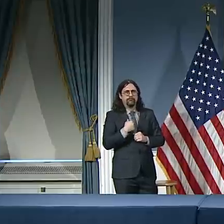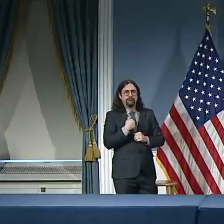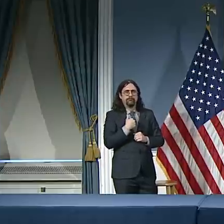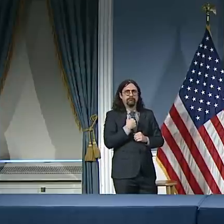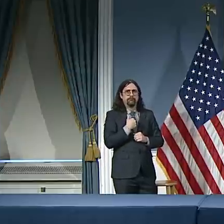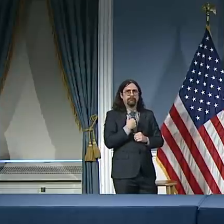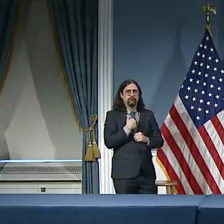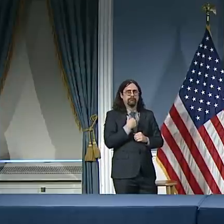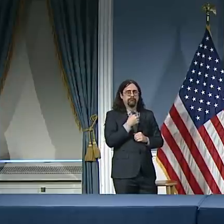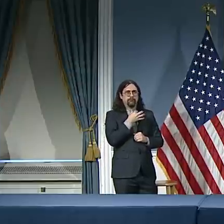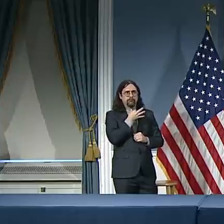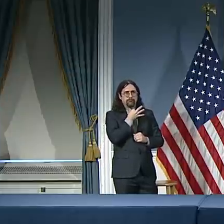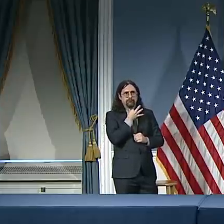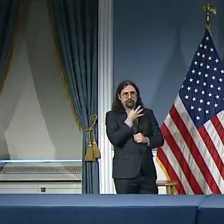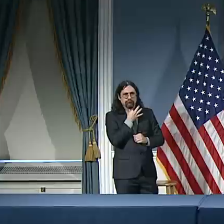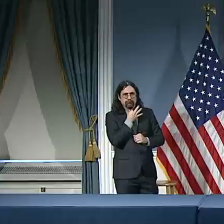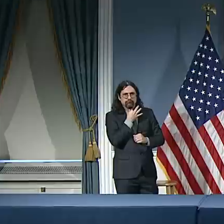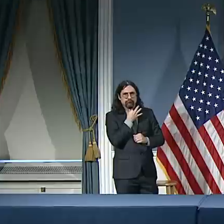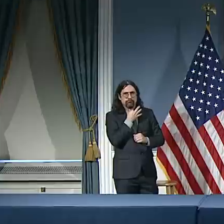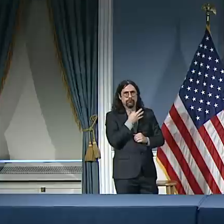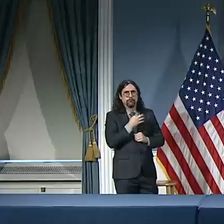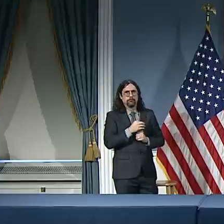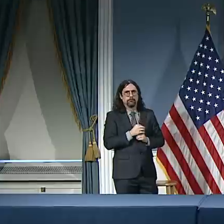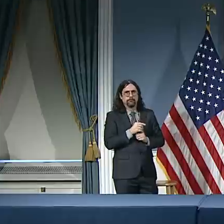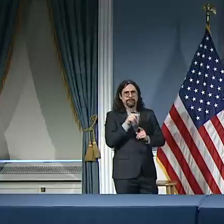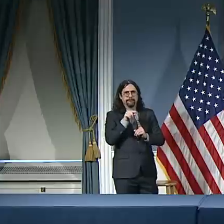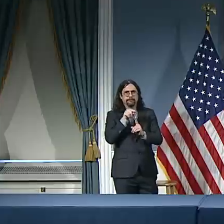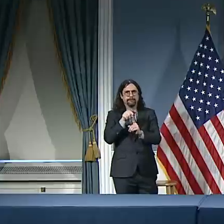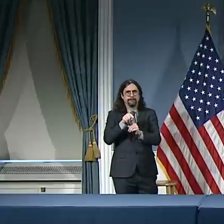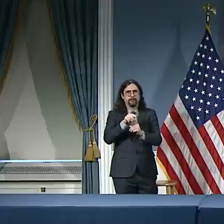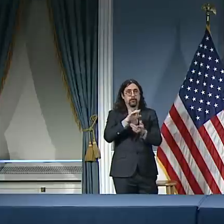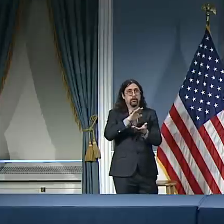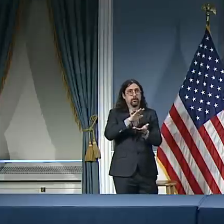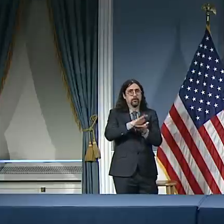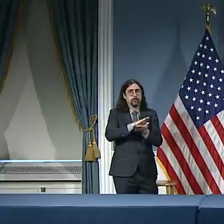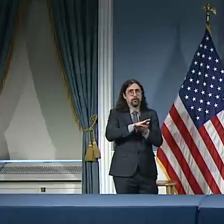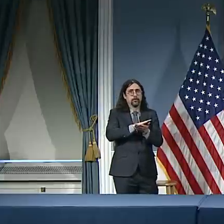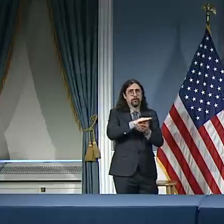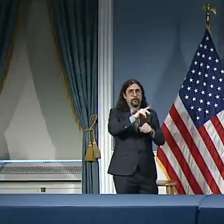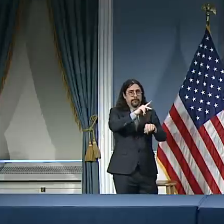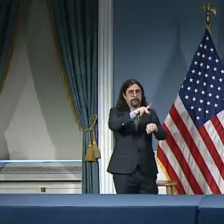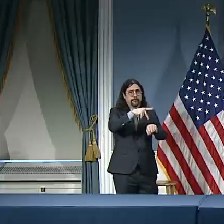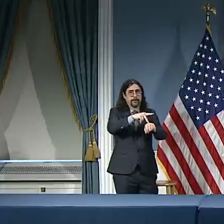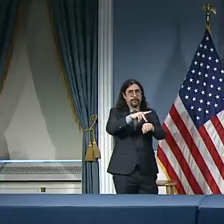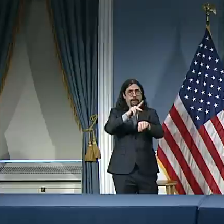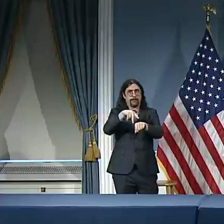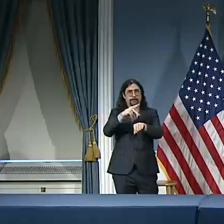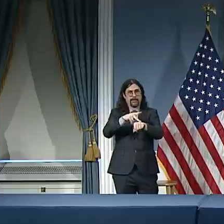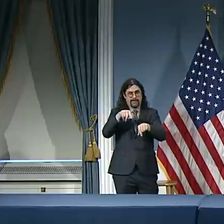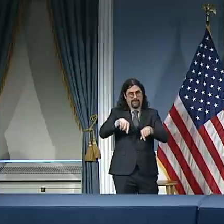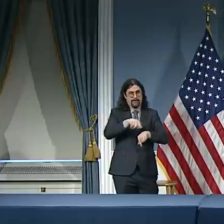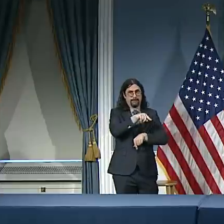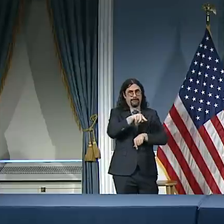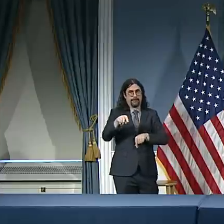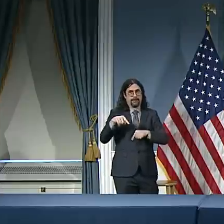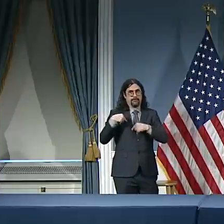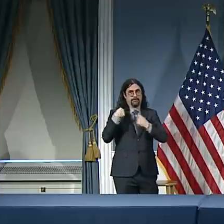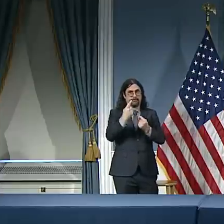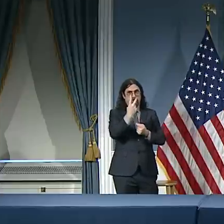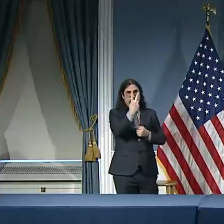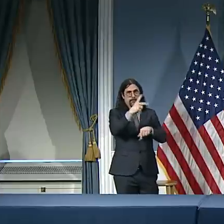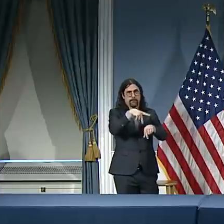passed away this week at Brooklyn Democracy Academy. Another principal in that building at Kappa V